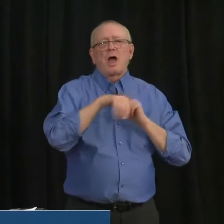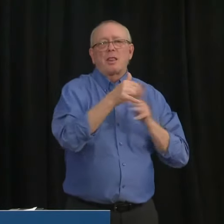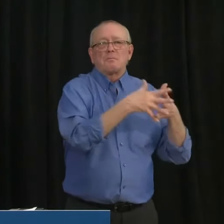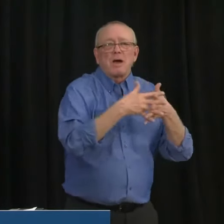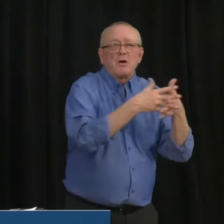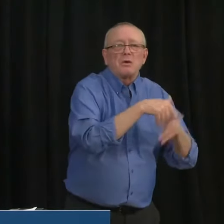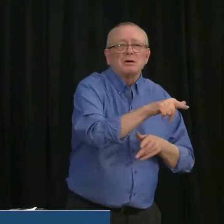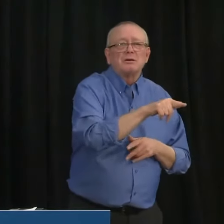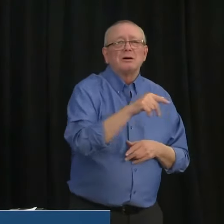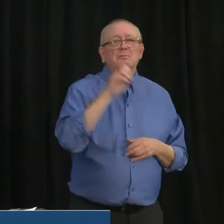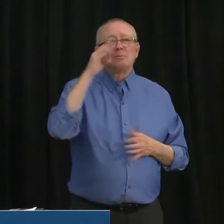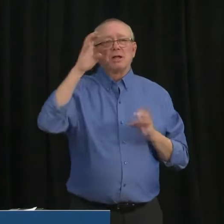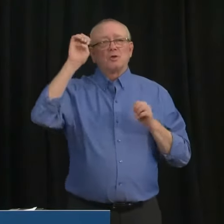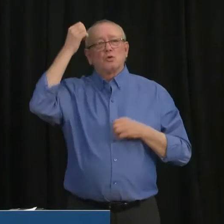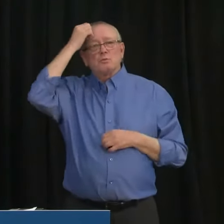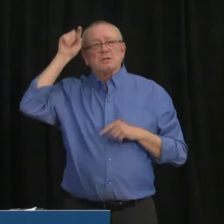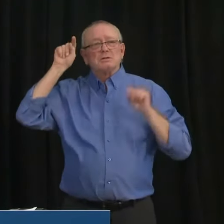cases,